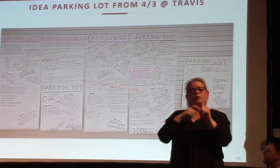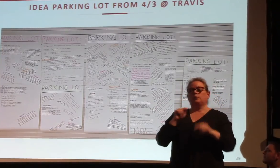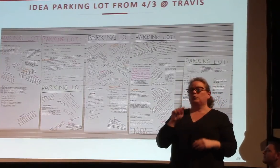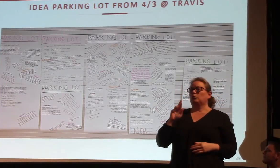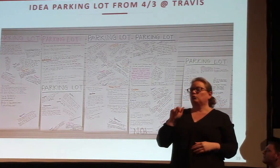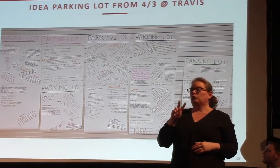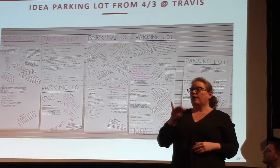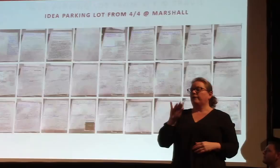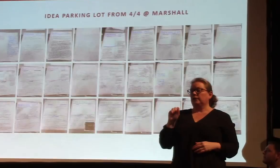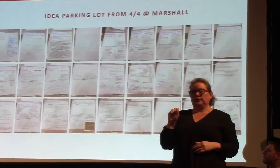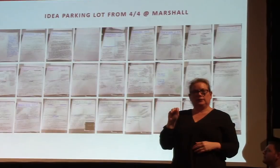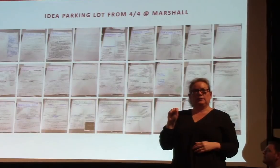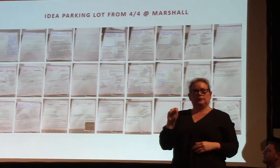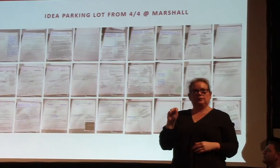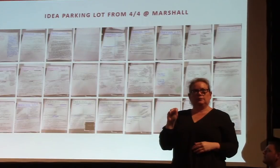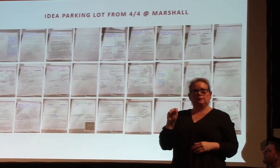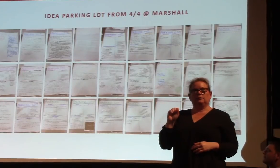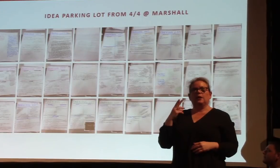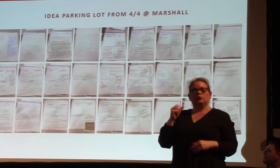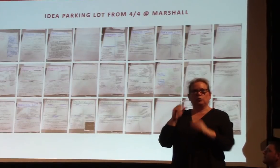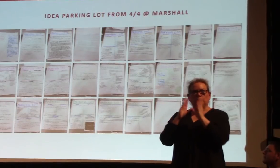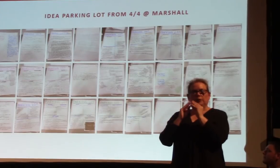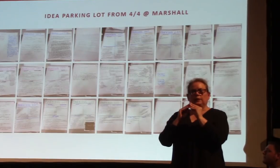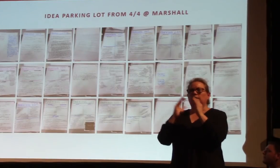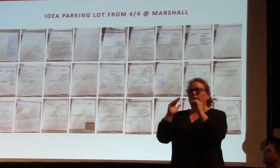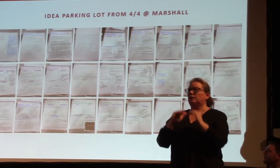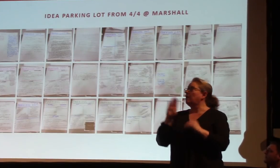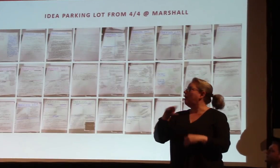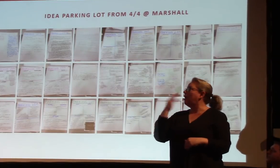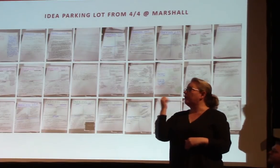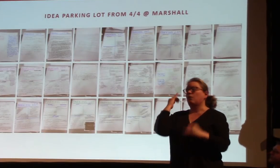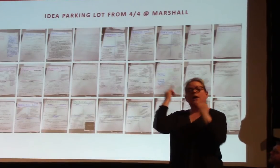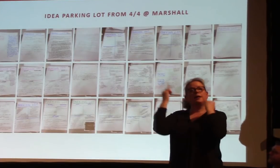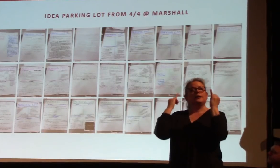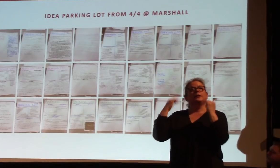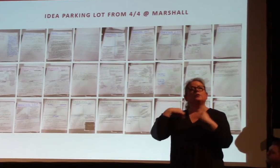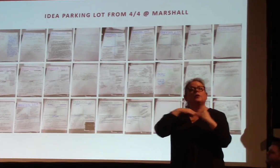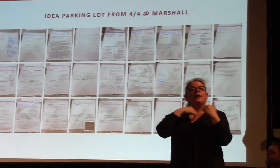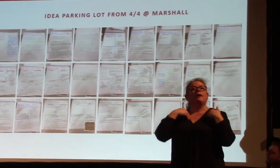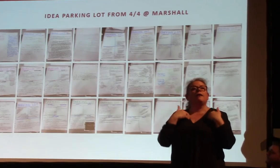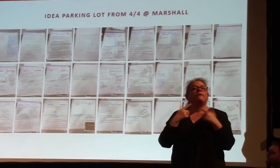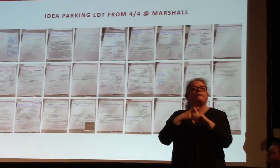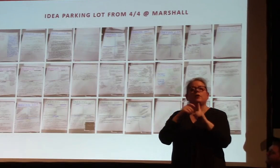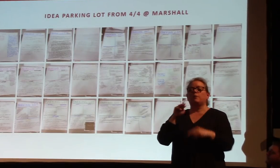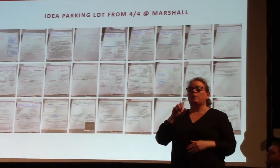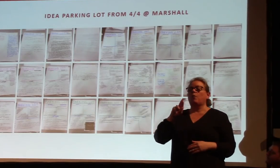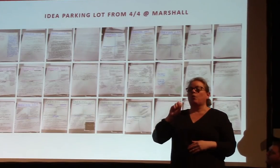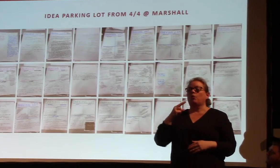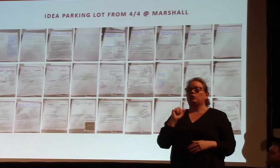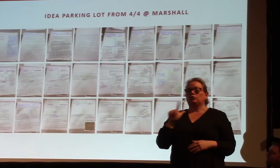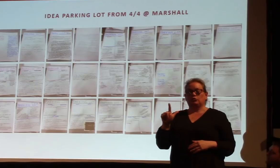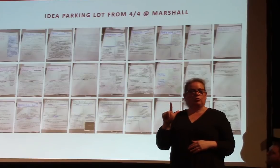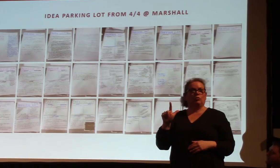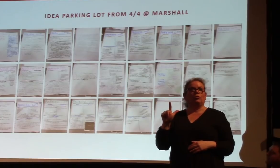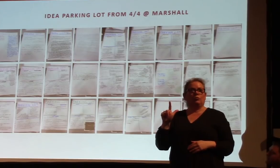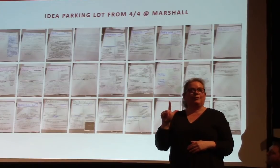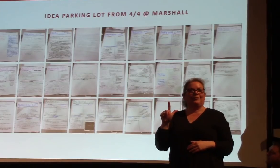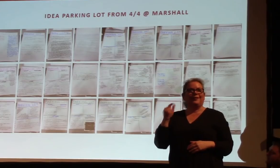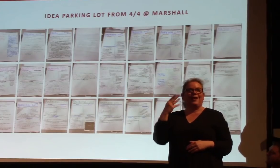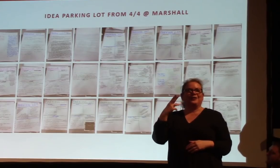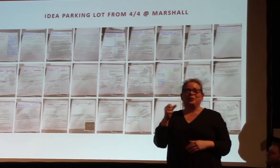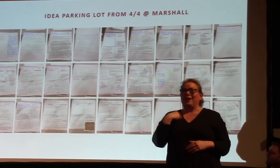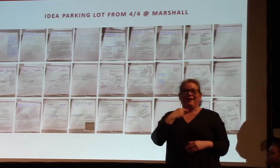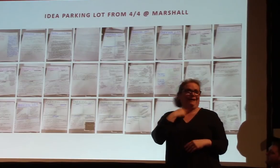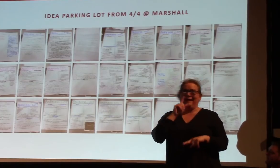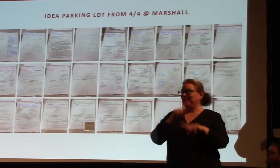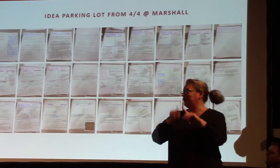And then these are the parking lot ideas that we had at Marshall. And then I couldn't even fit all the parking lot ideas that we had from Elkins. So we've